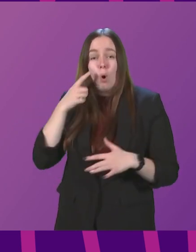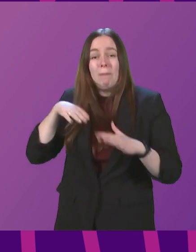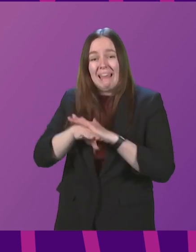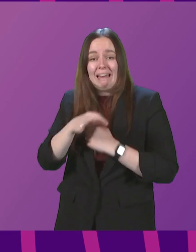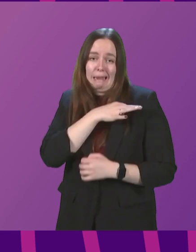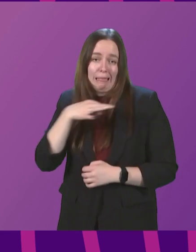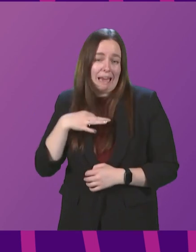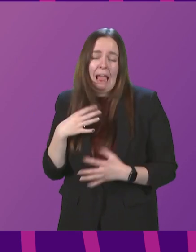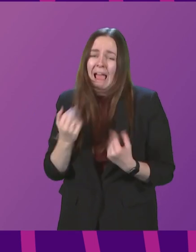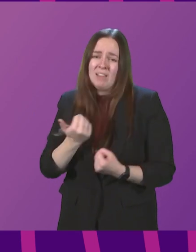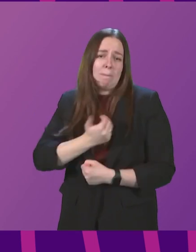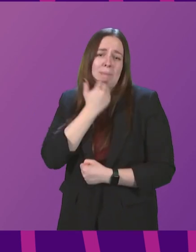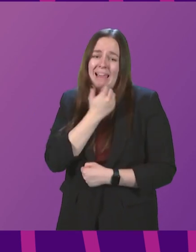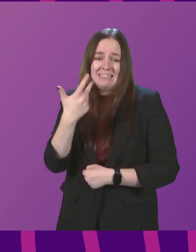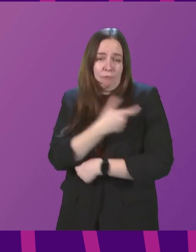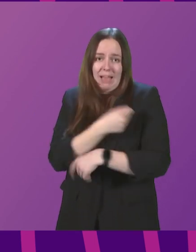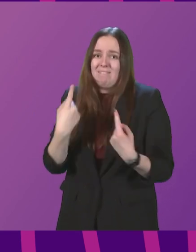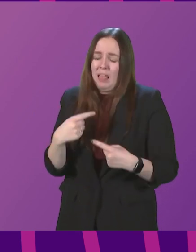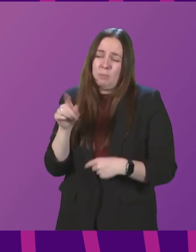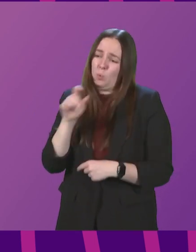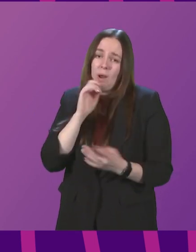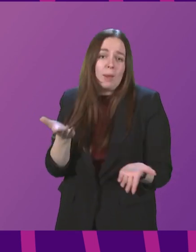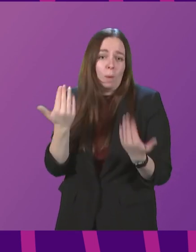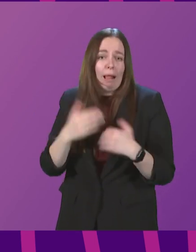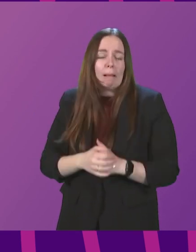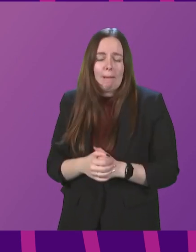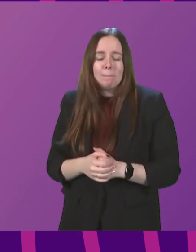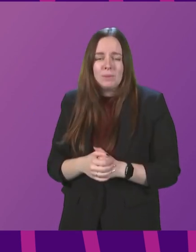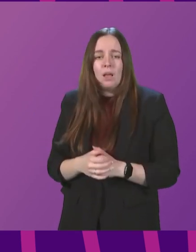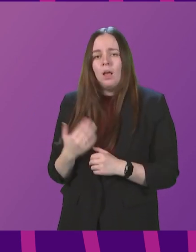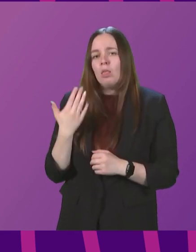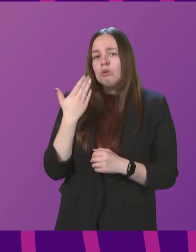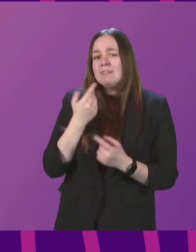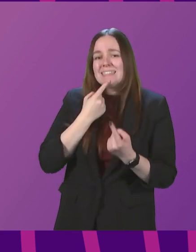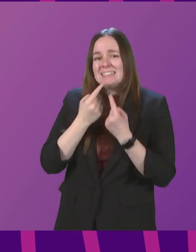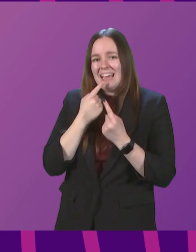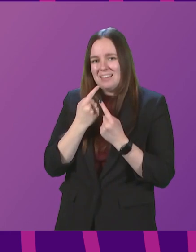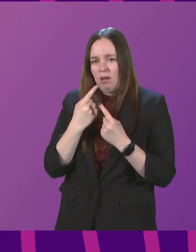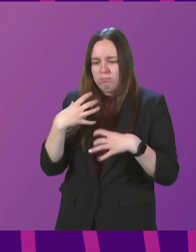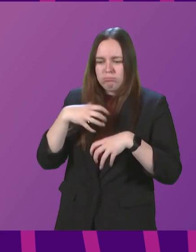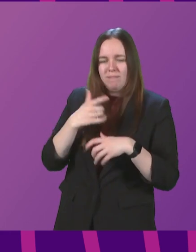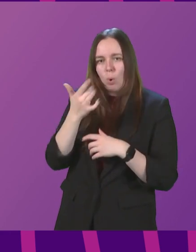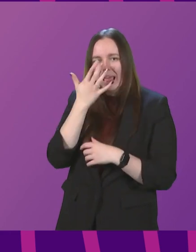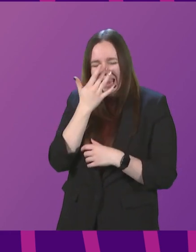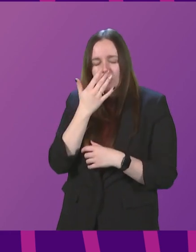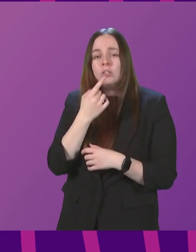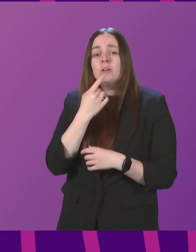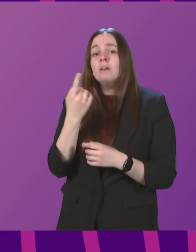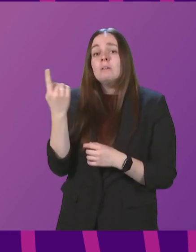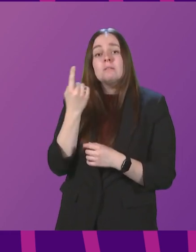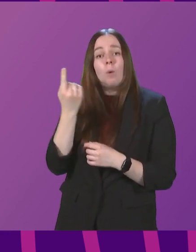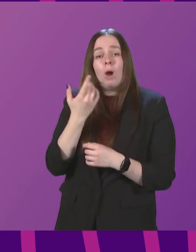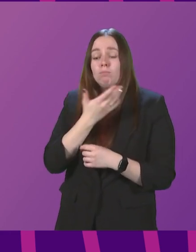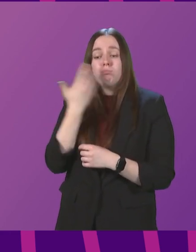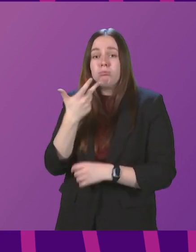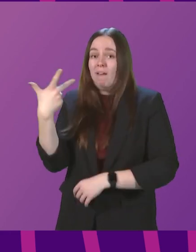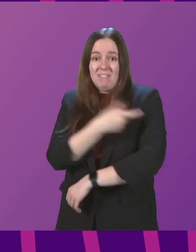is plenty of capacity and you will be made welcome. The latest available data adjusted for age shows that someone not fully vaccinated